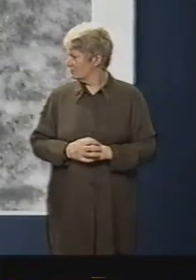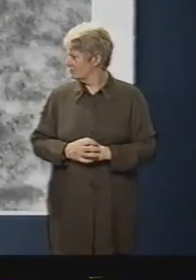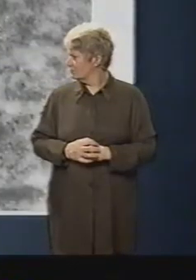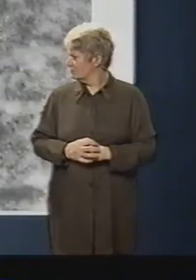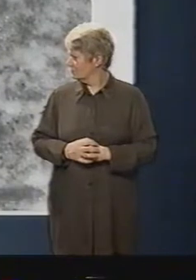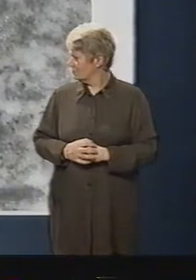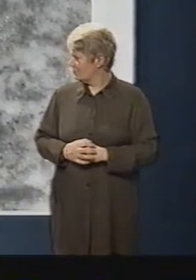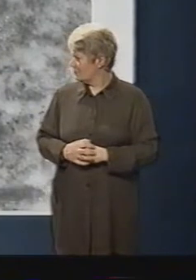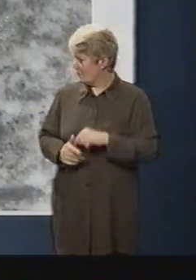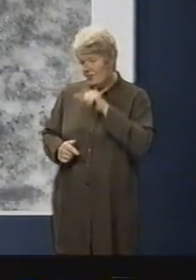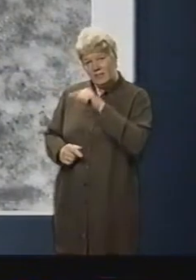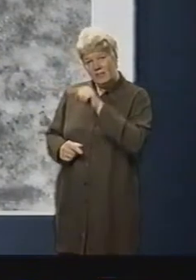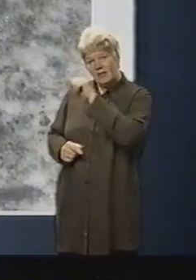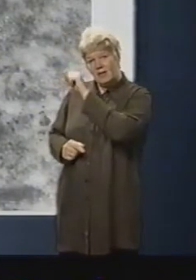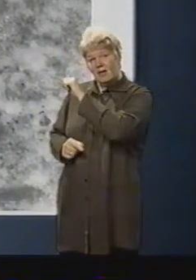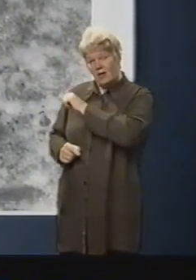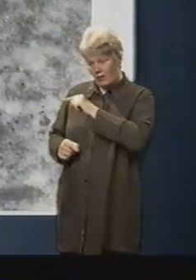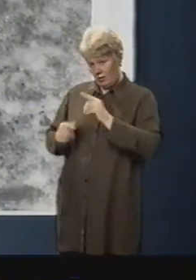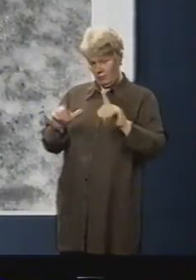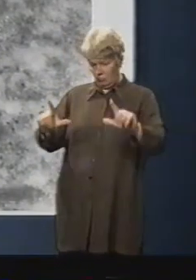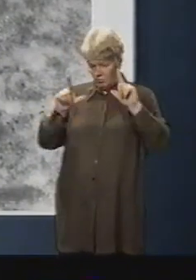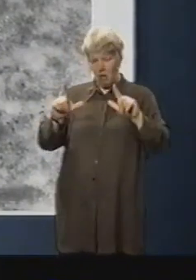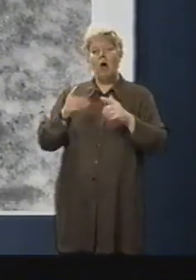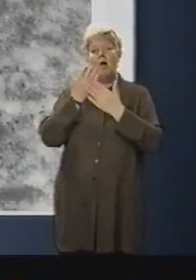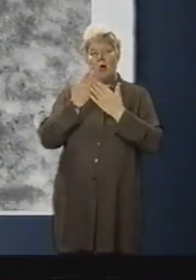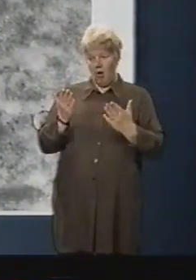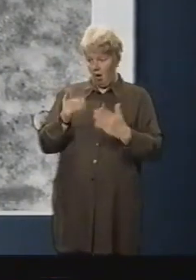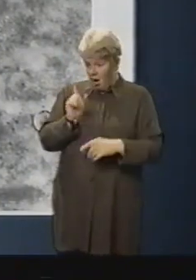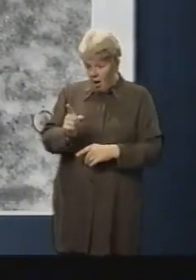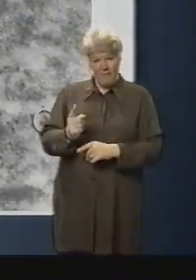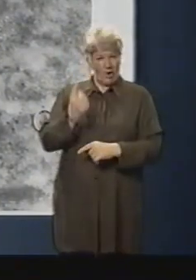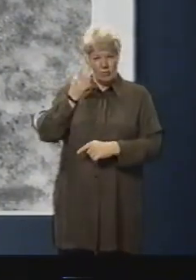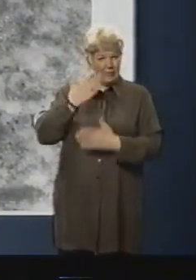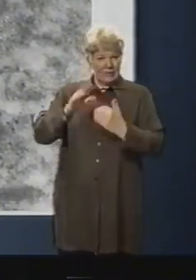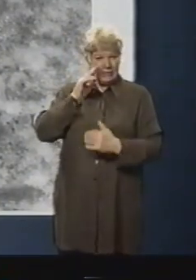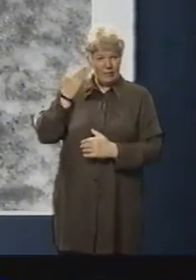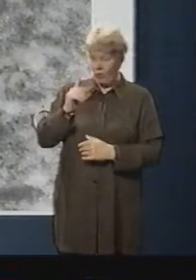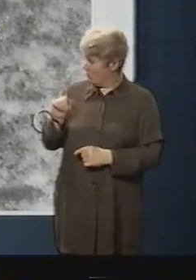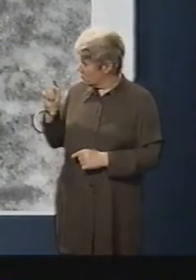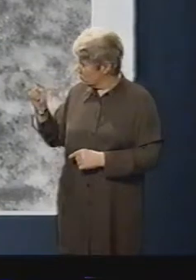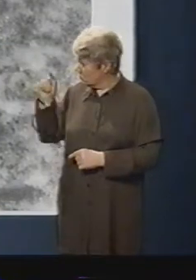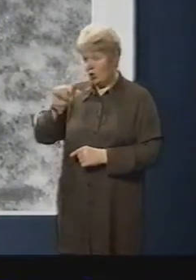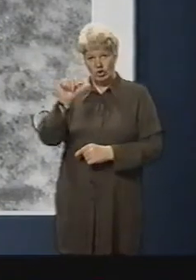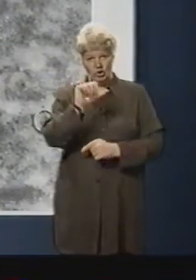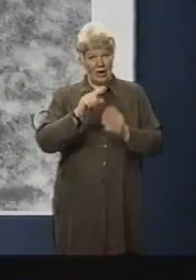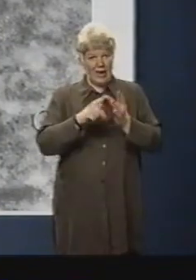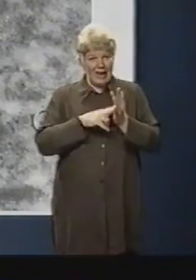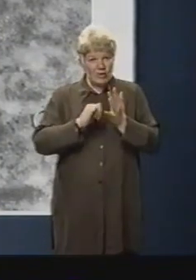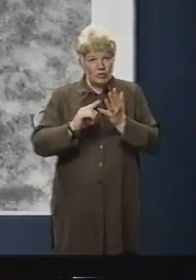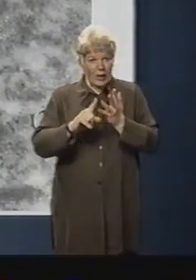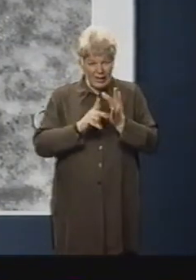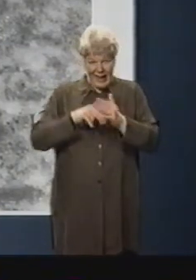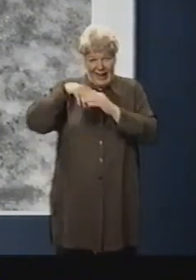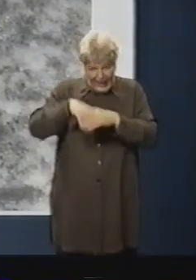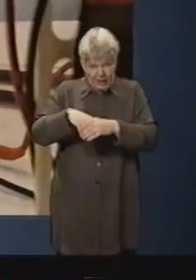These electron microscope pictures show something that has never been seen before, granules of insulin inside liver